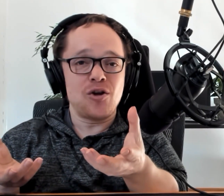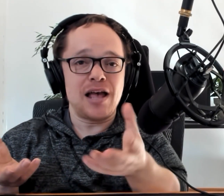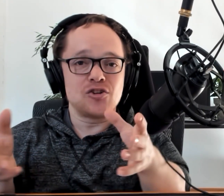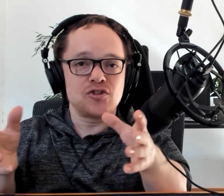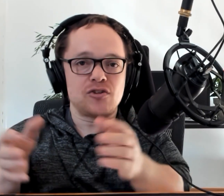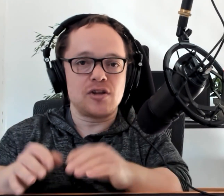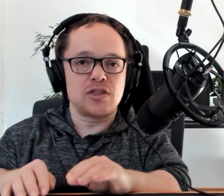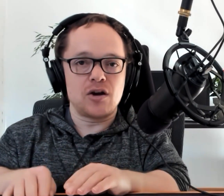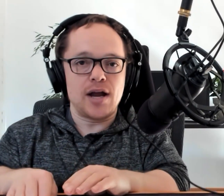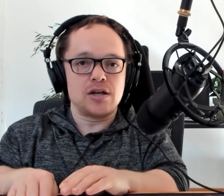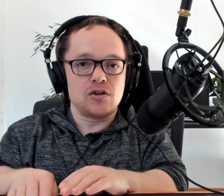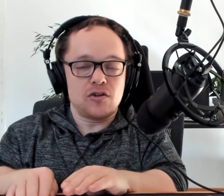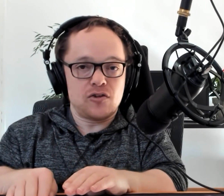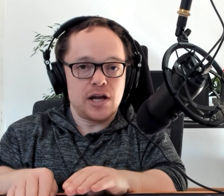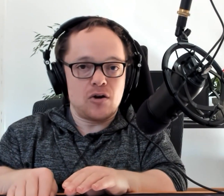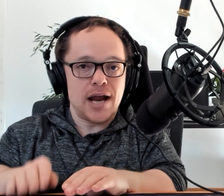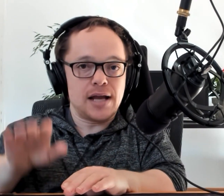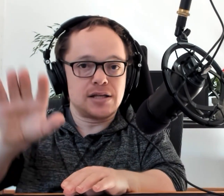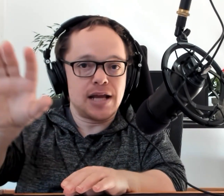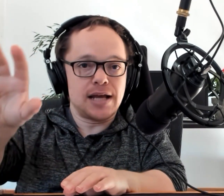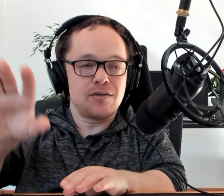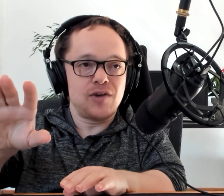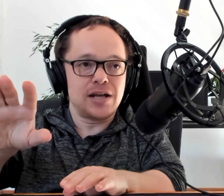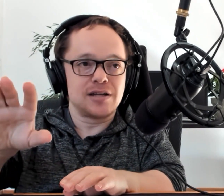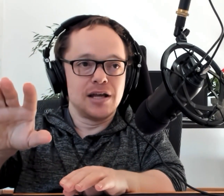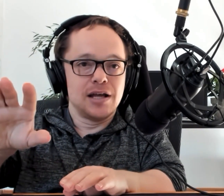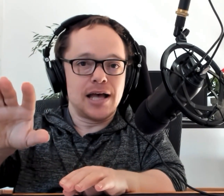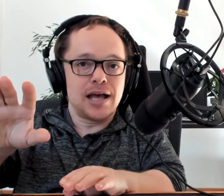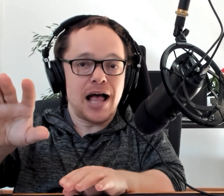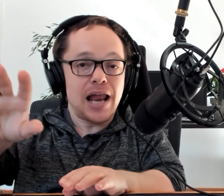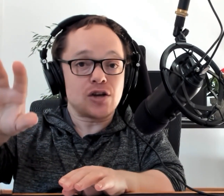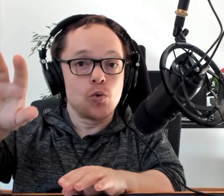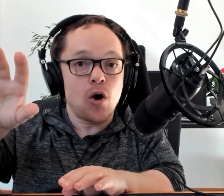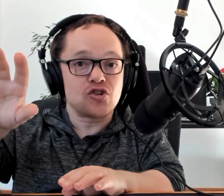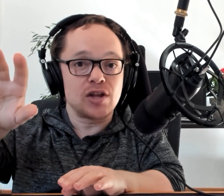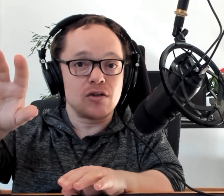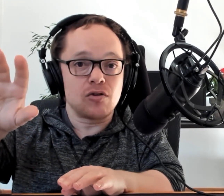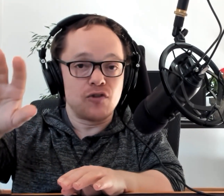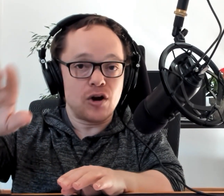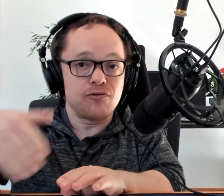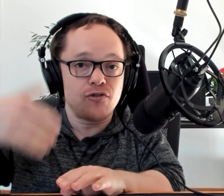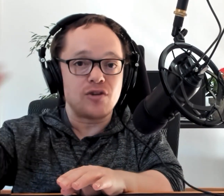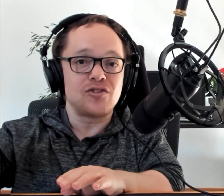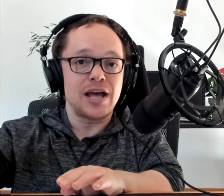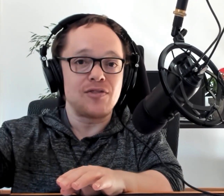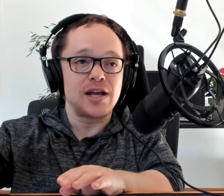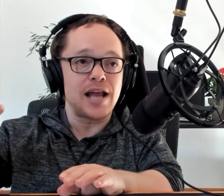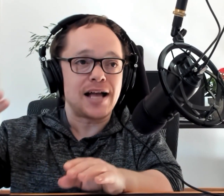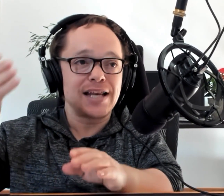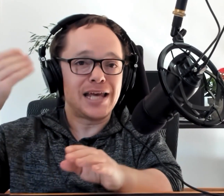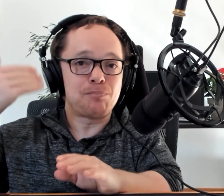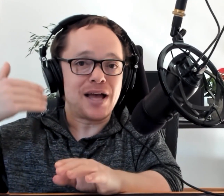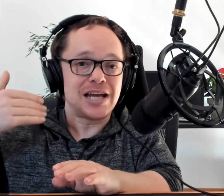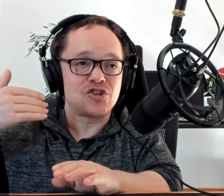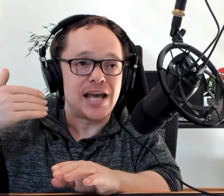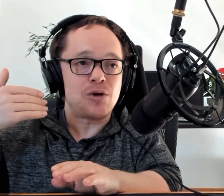don't like to just sit there and stare at an event. I like to watch things very fast and then I can keep my attention. Else,